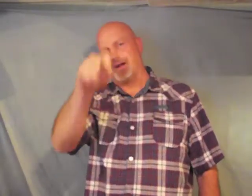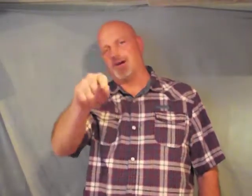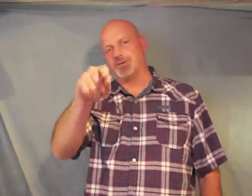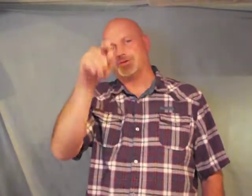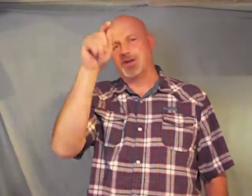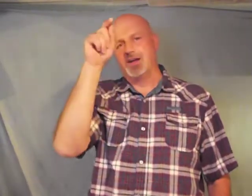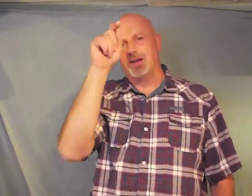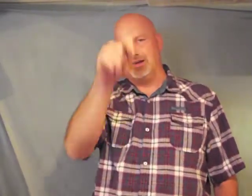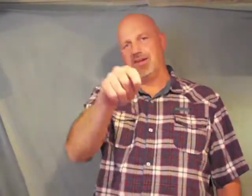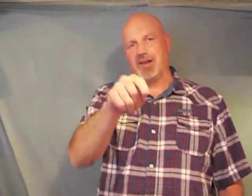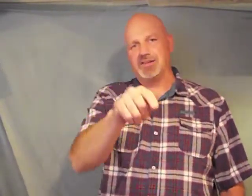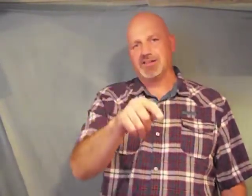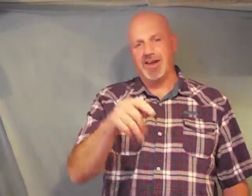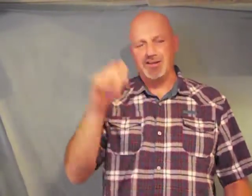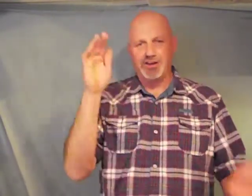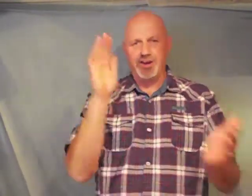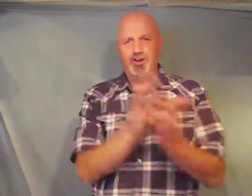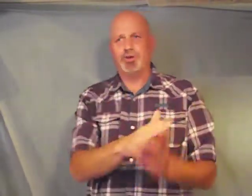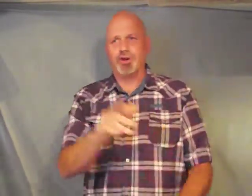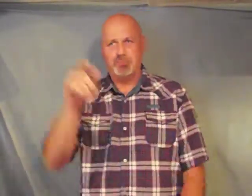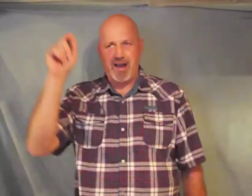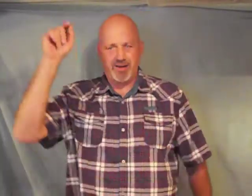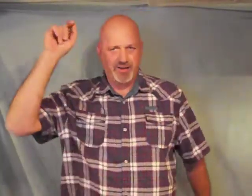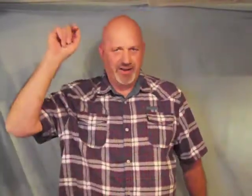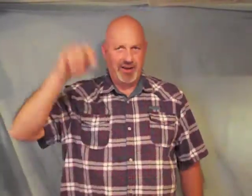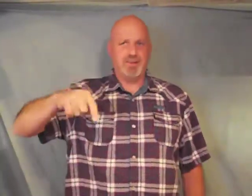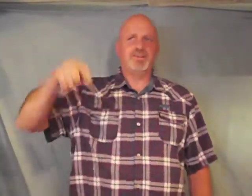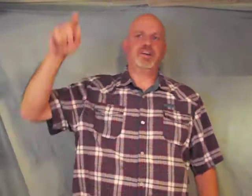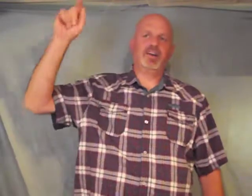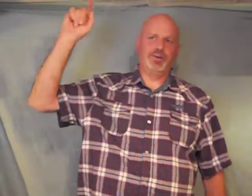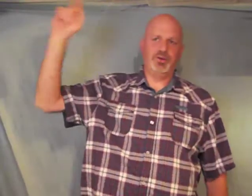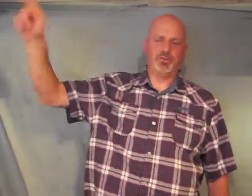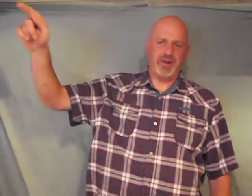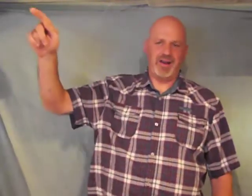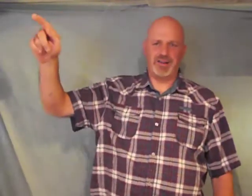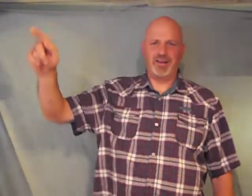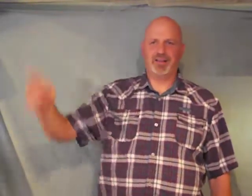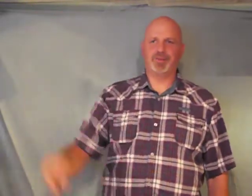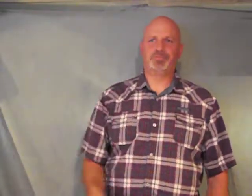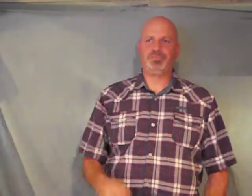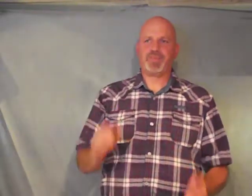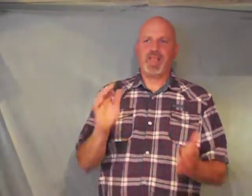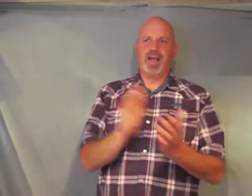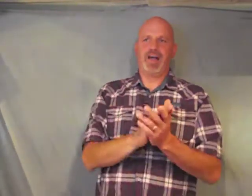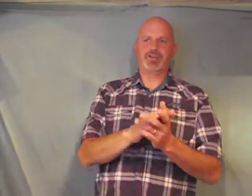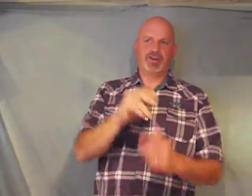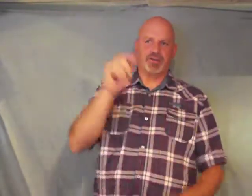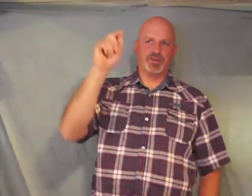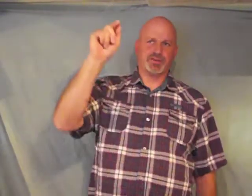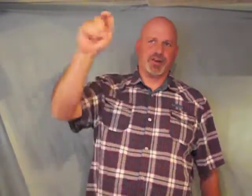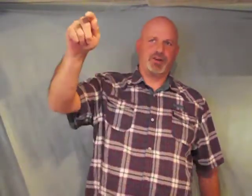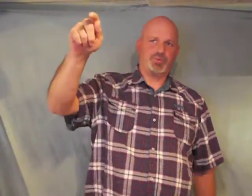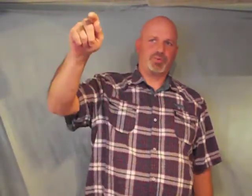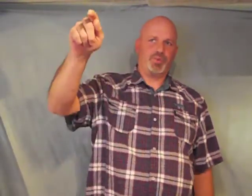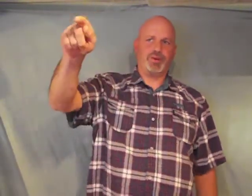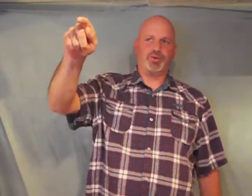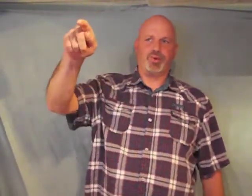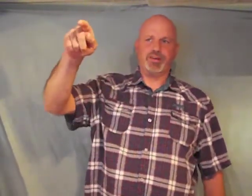elders in the United States you are bound here you are bound in heaven our children psalms 127